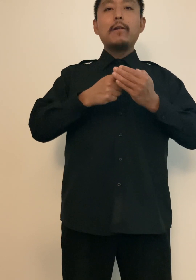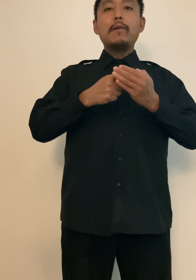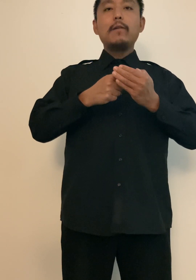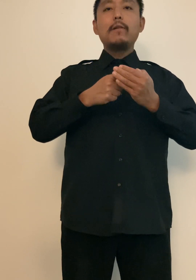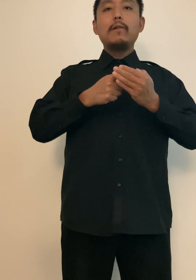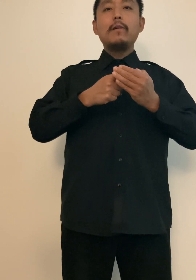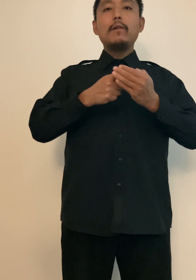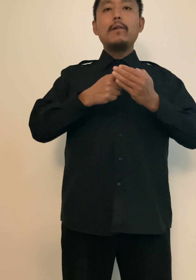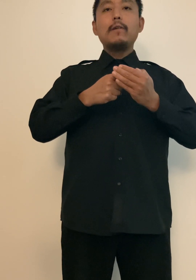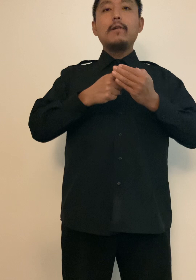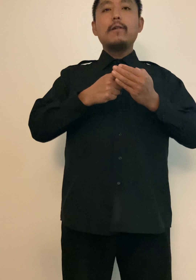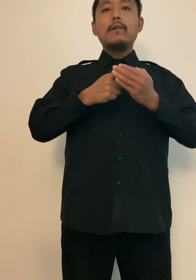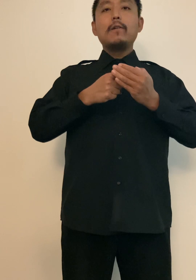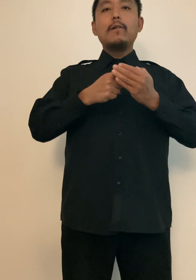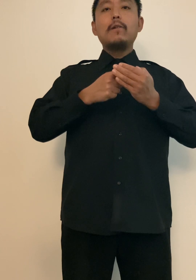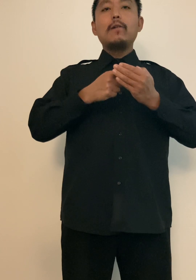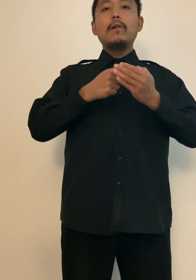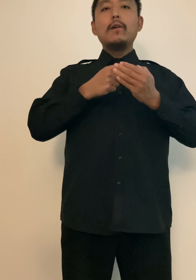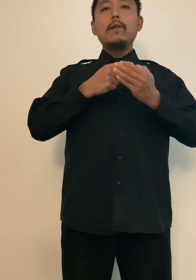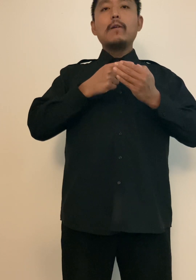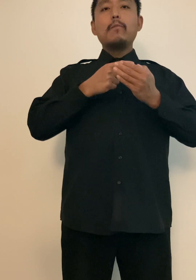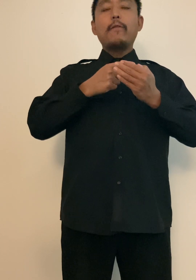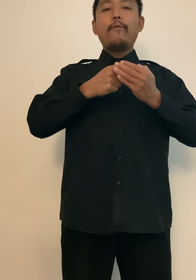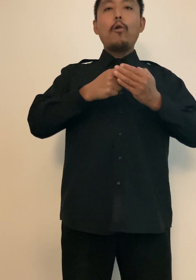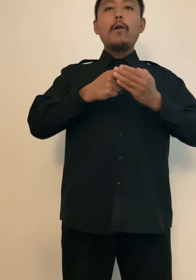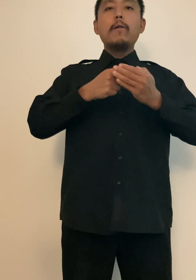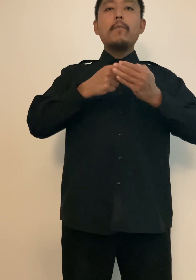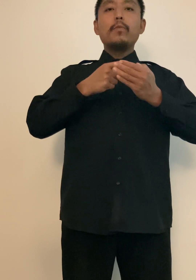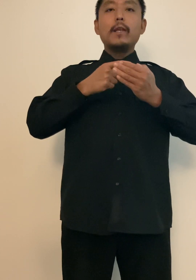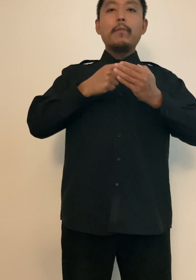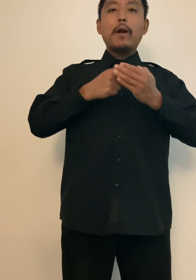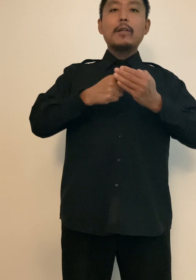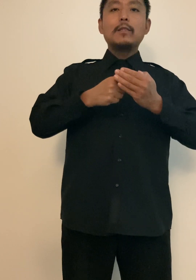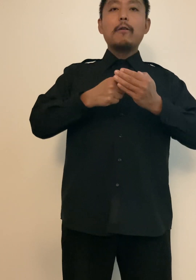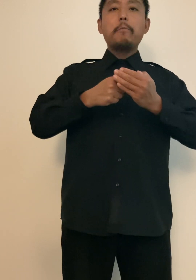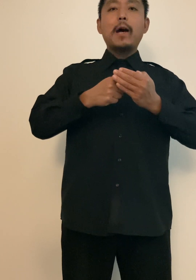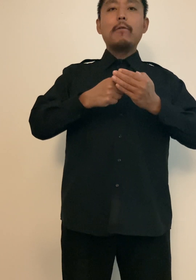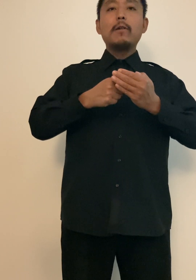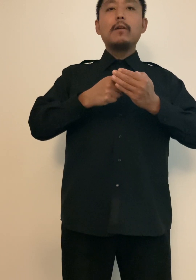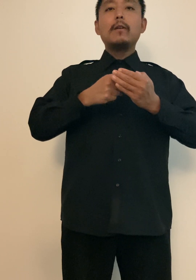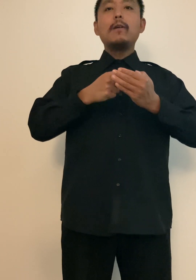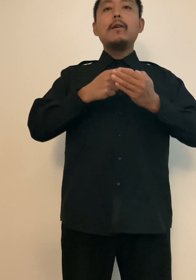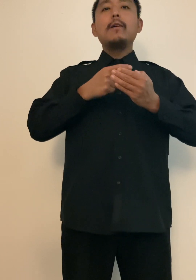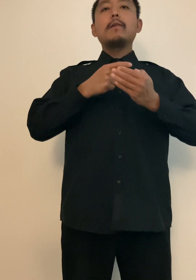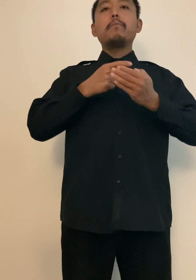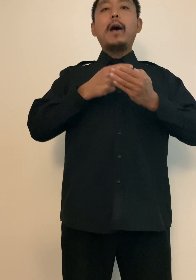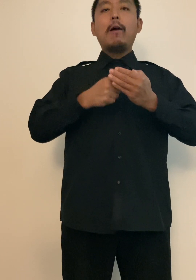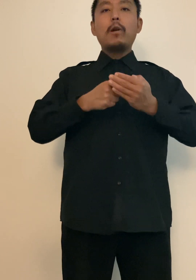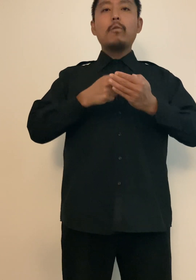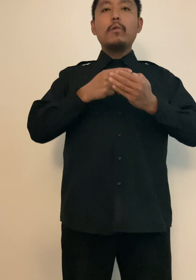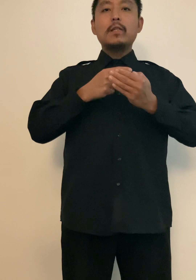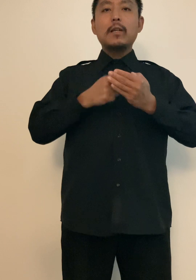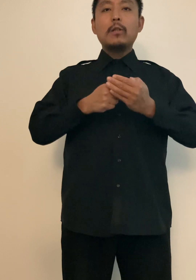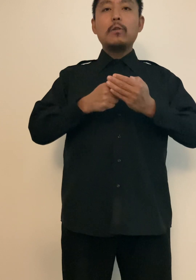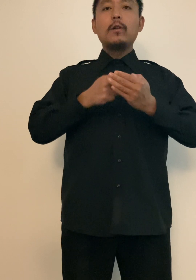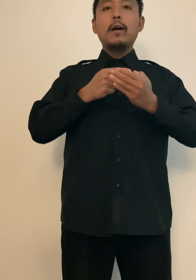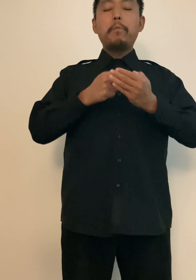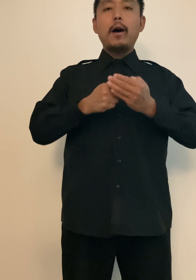before the American center of power, power was centered upon